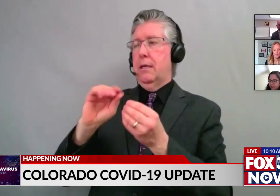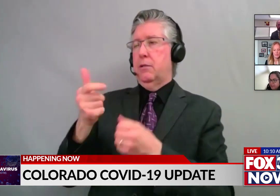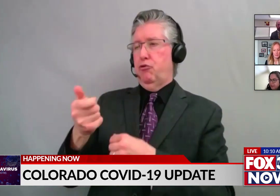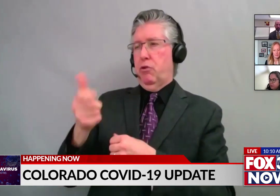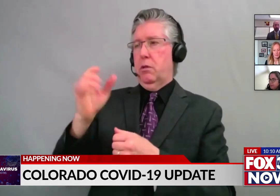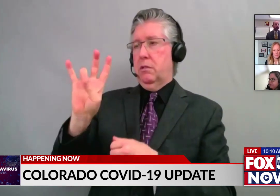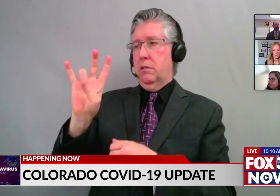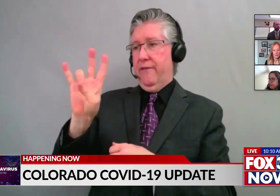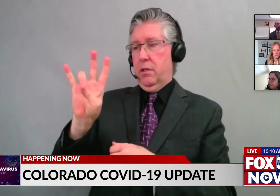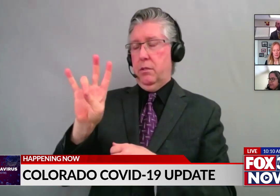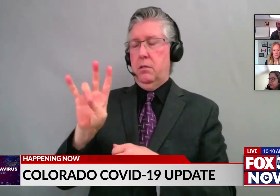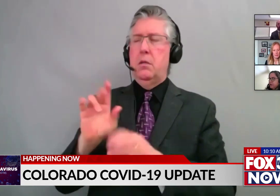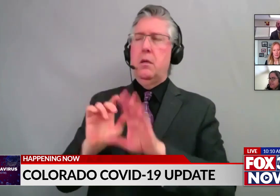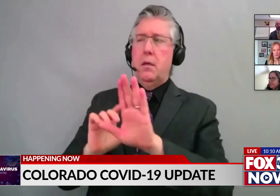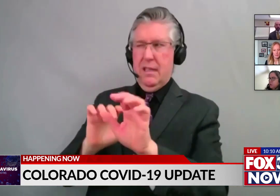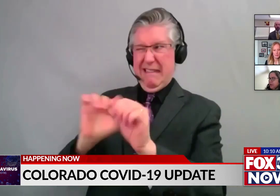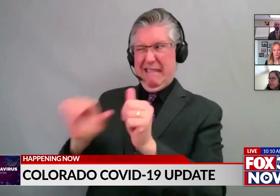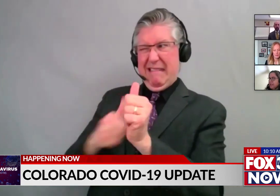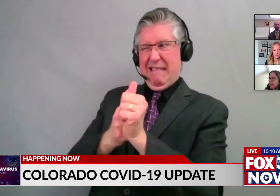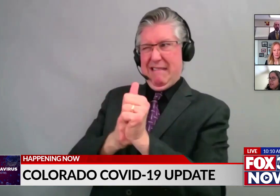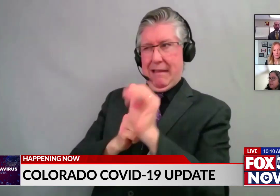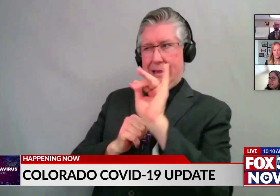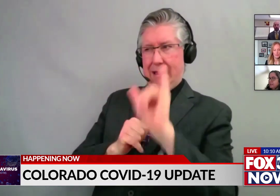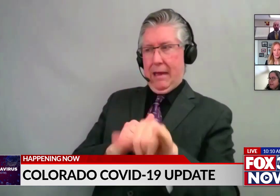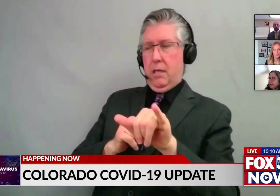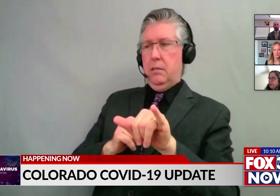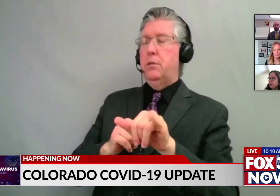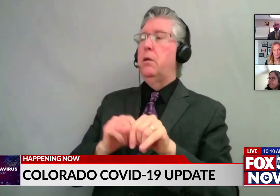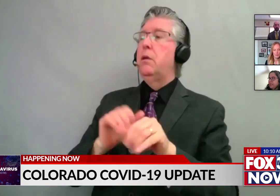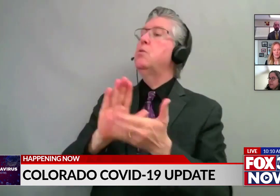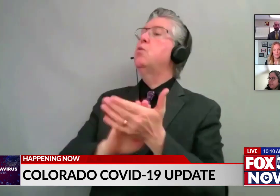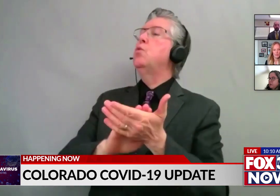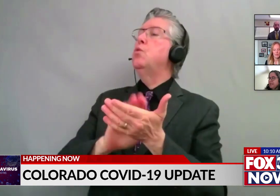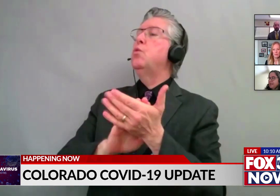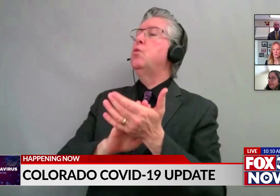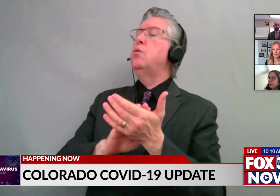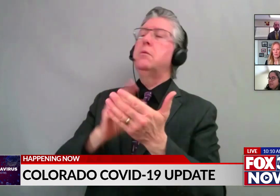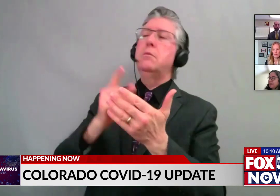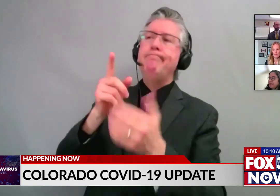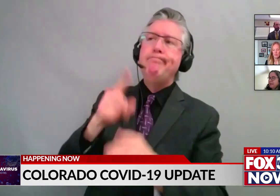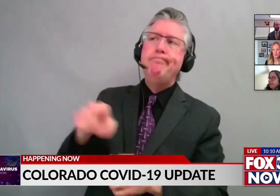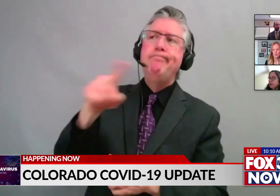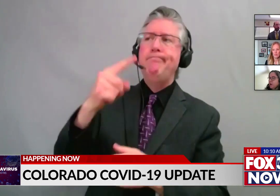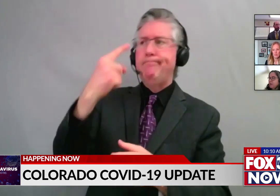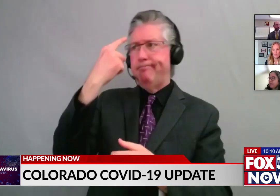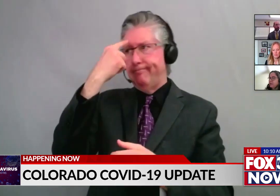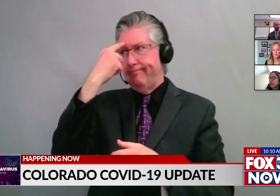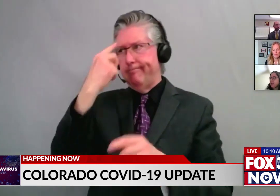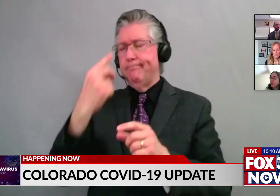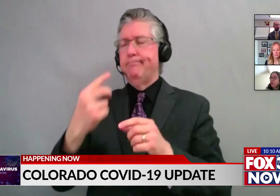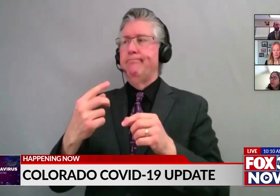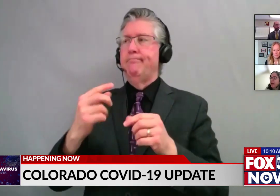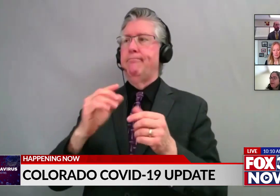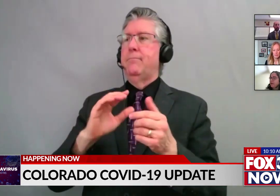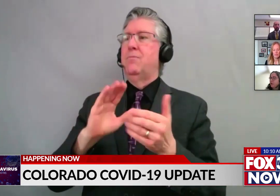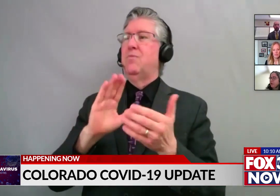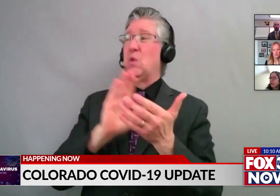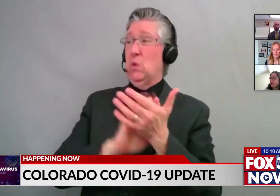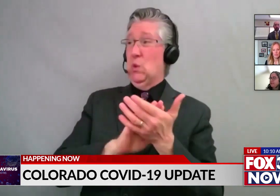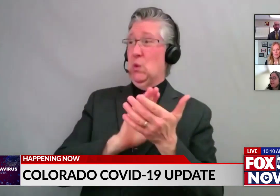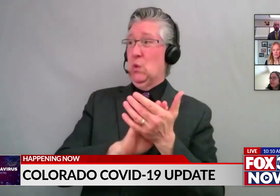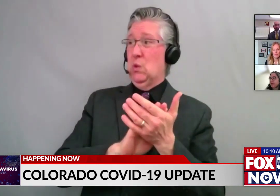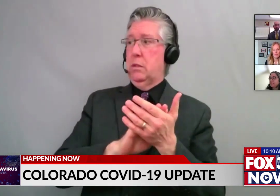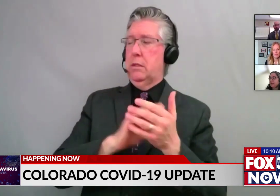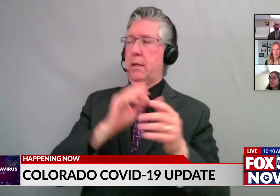though, with schools, I wanted to get your guys' perspective just on how we're seeing a lot of shift when it comes to masking, specifically